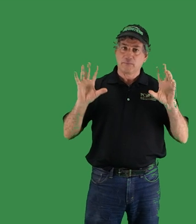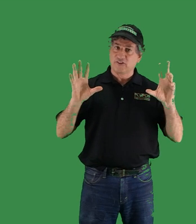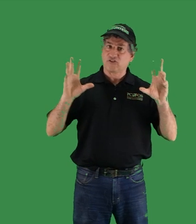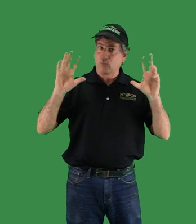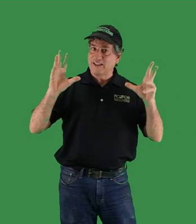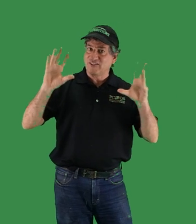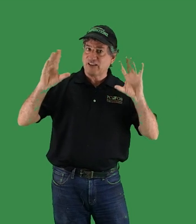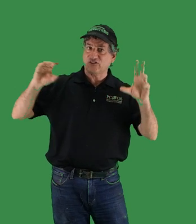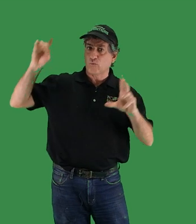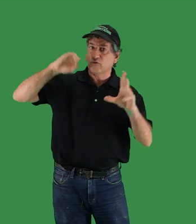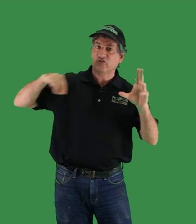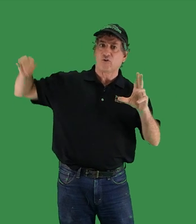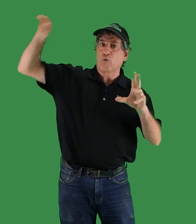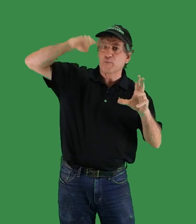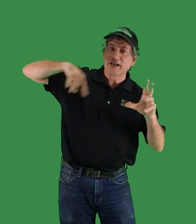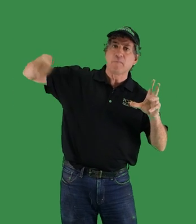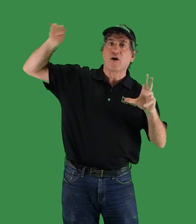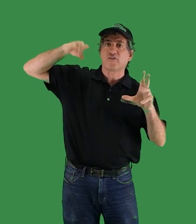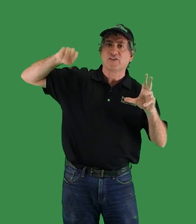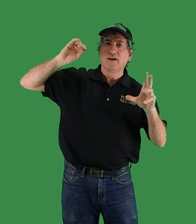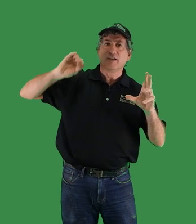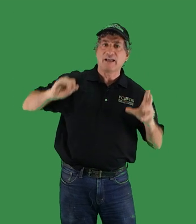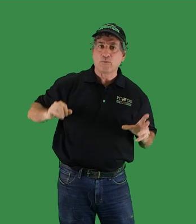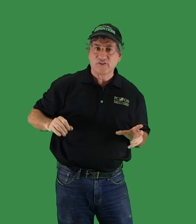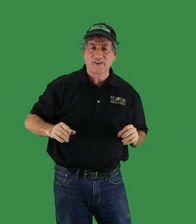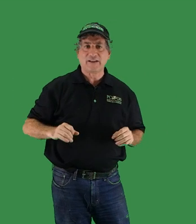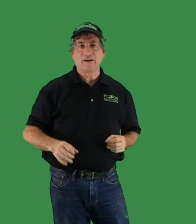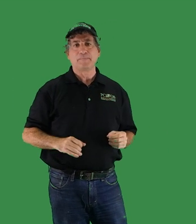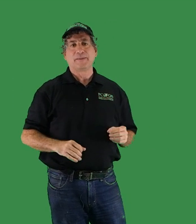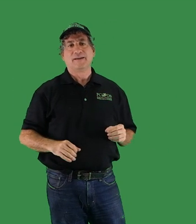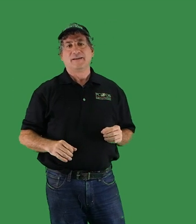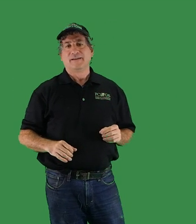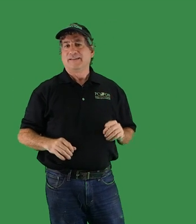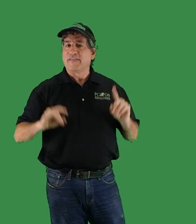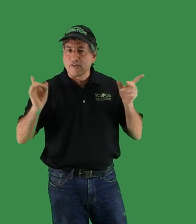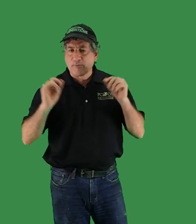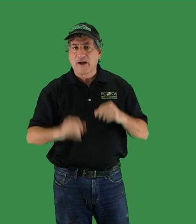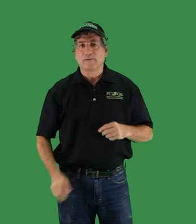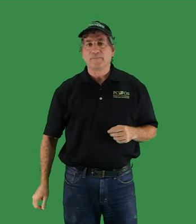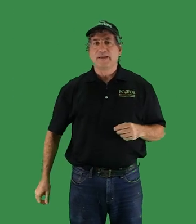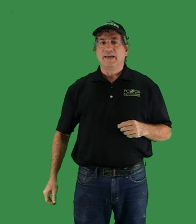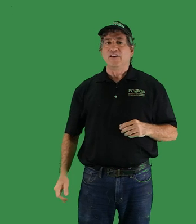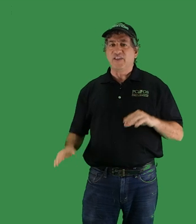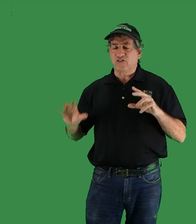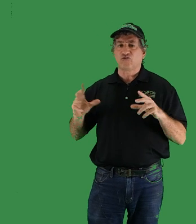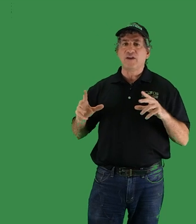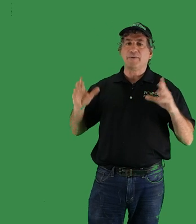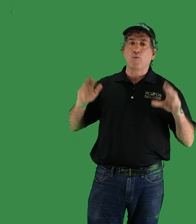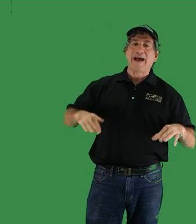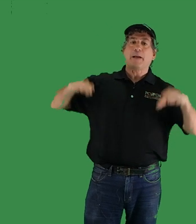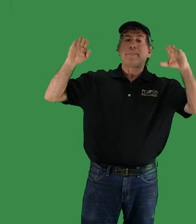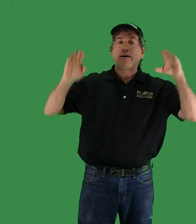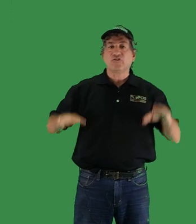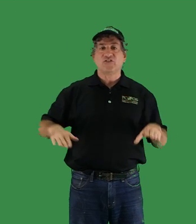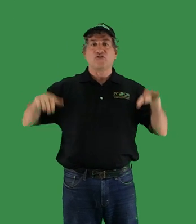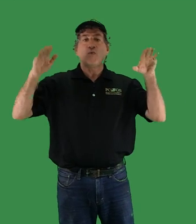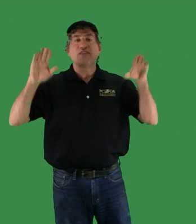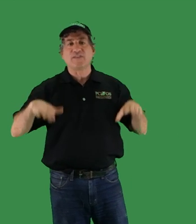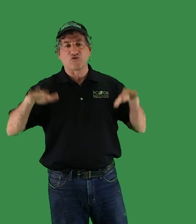Musk's red Tesla Roadster orbiting Mars notwithstanding. Now the other problem is the extreme and erratic bounces within the